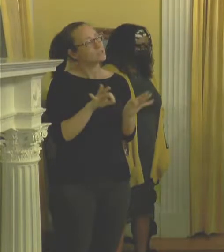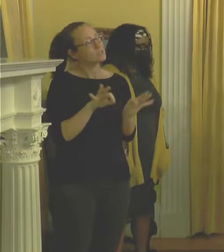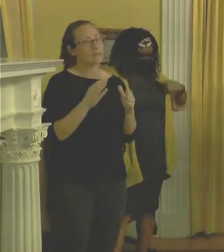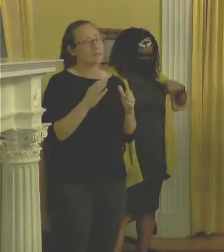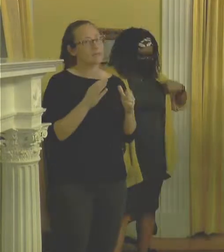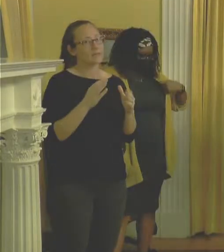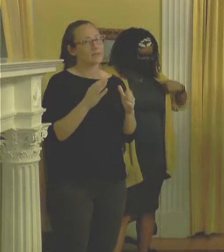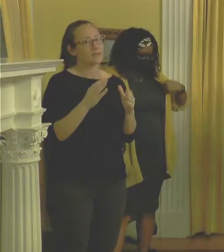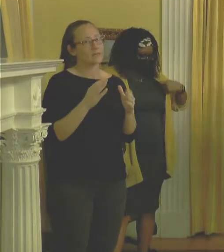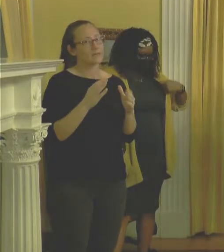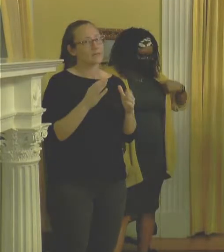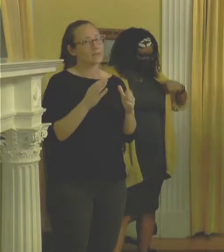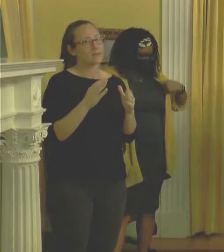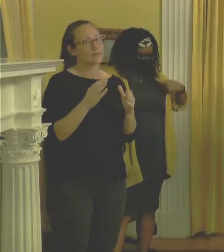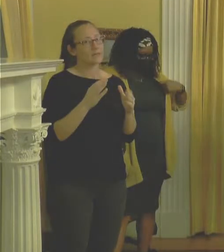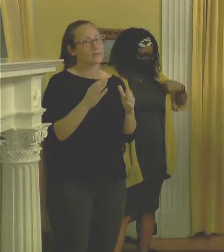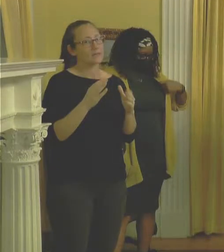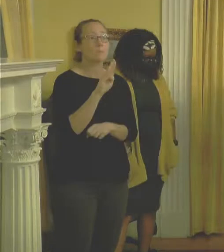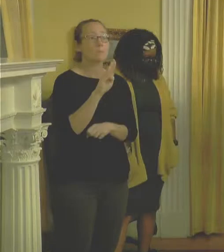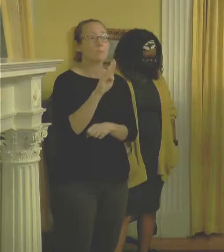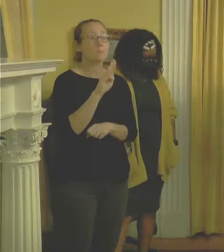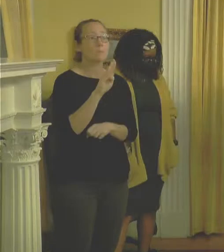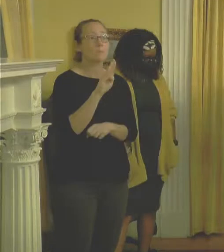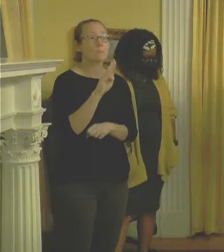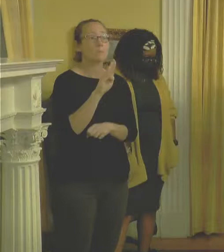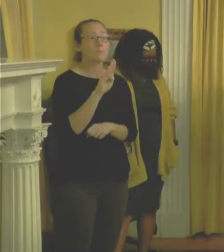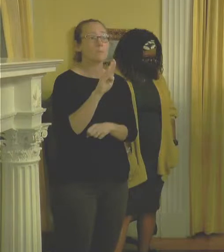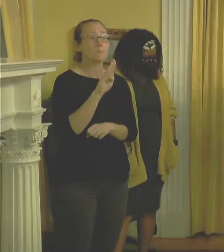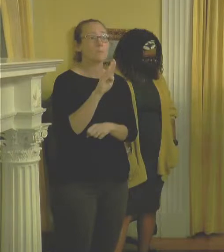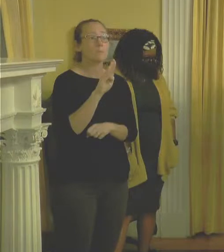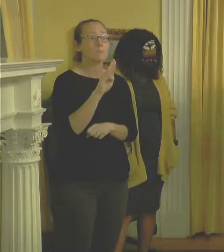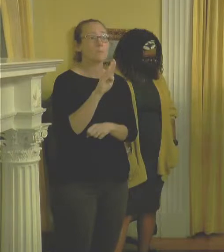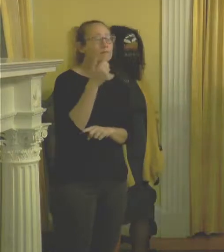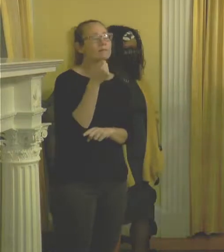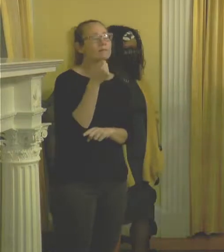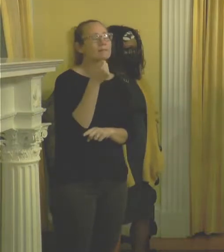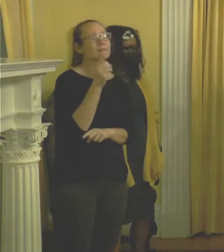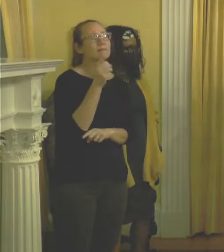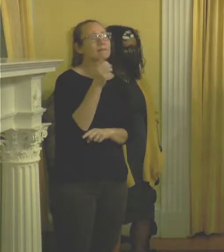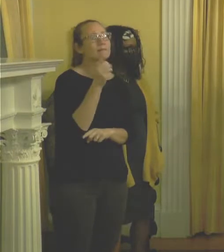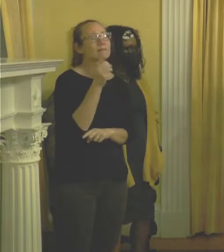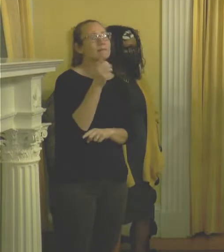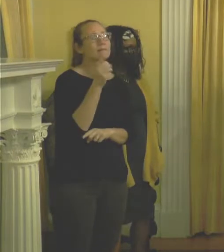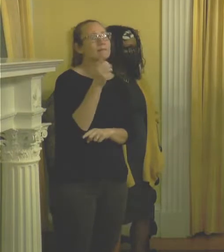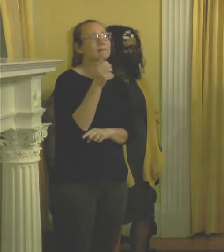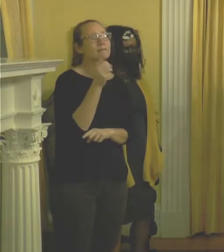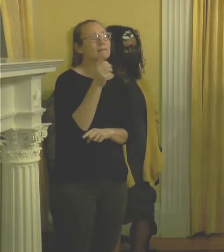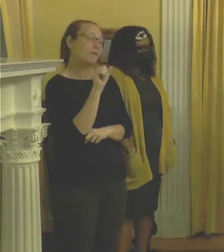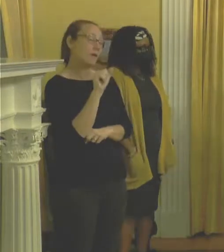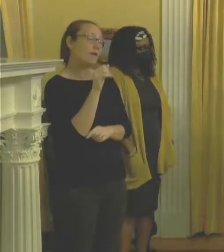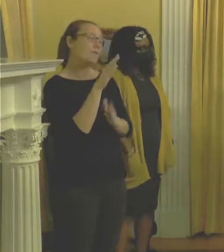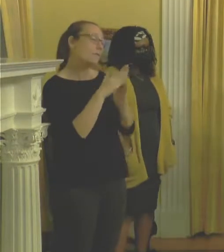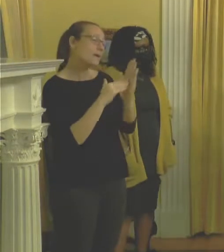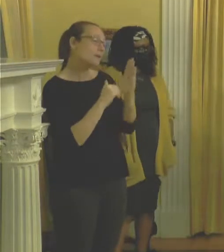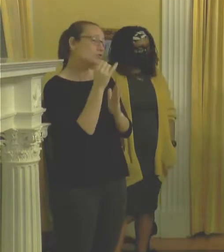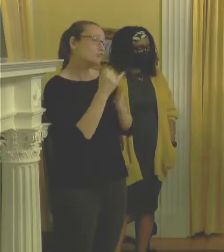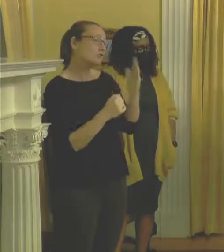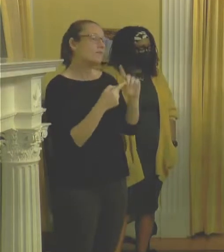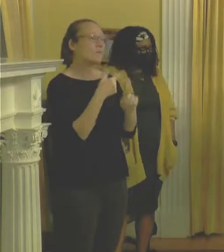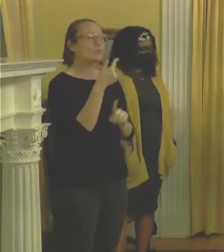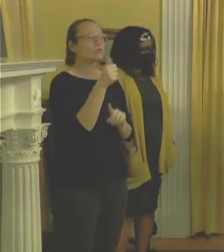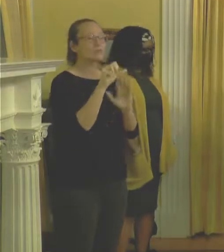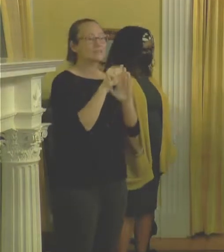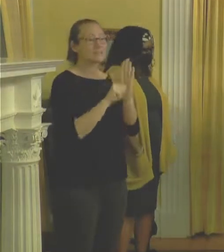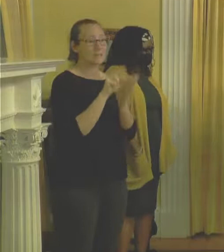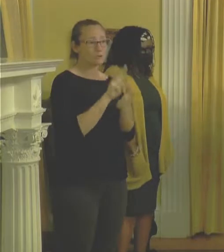Erin received her BFA in Studio Art from FSU in 1999, and an MFA in Painting and Drawing from Georgia State University